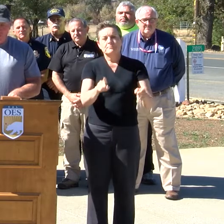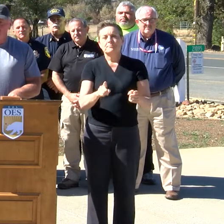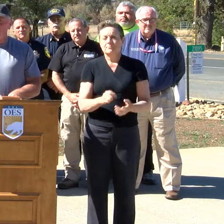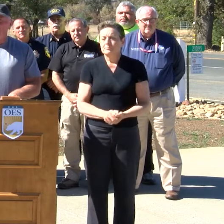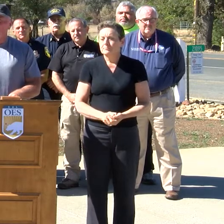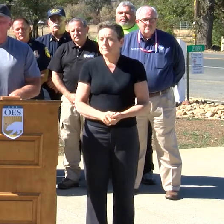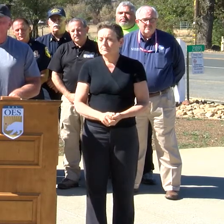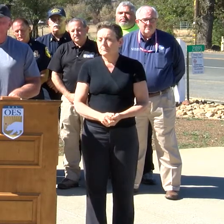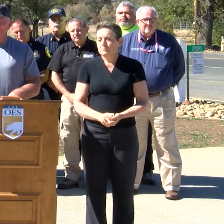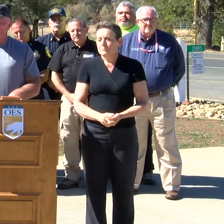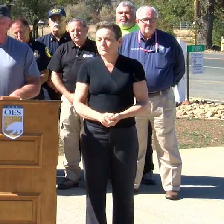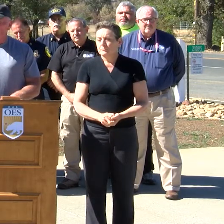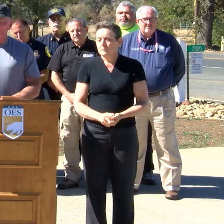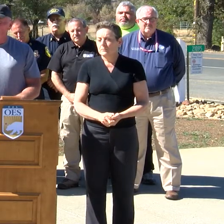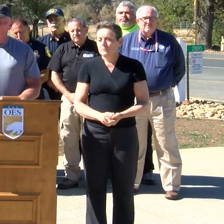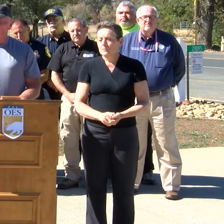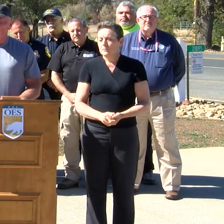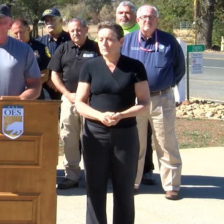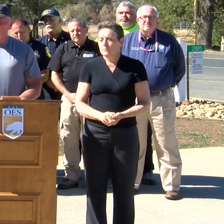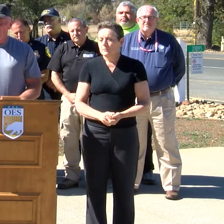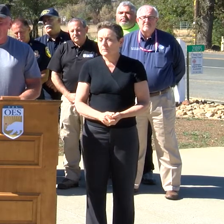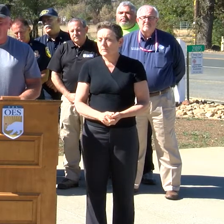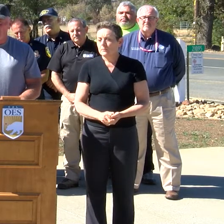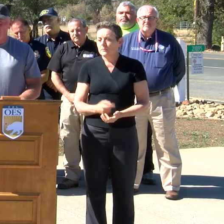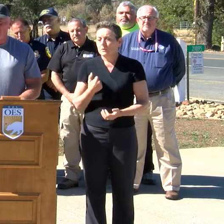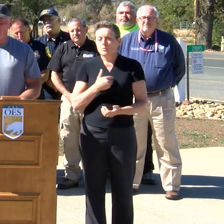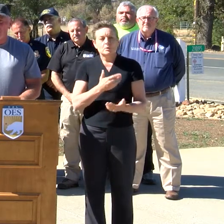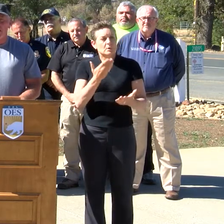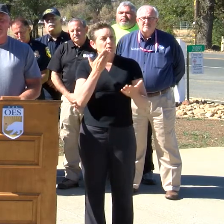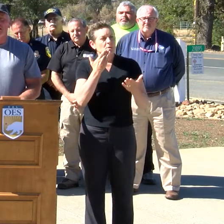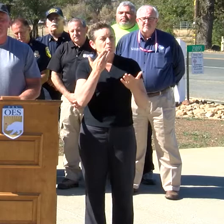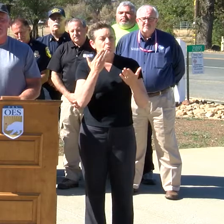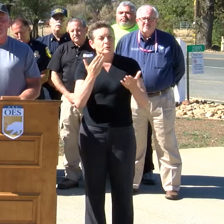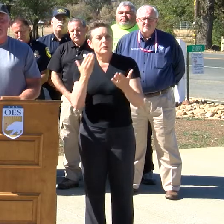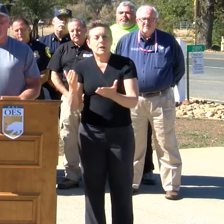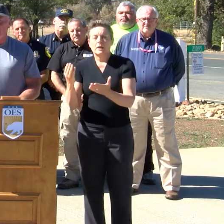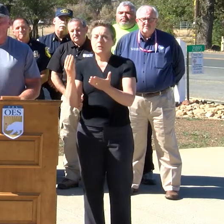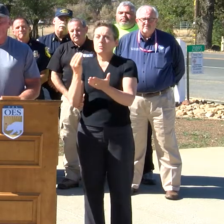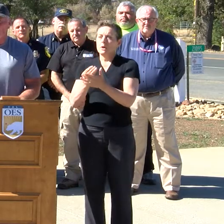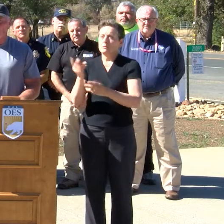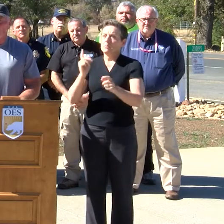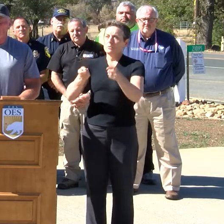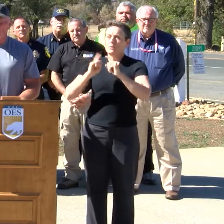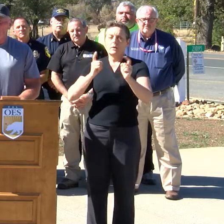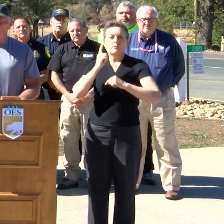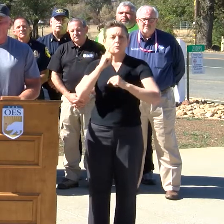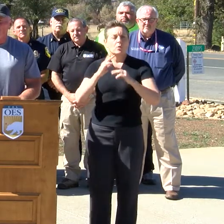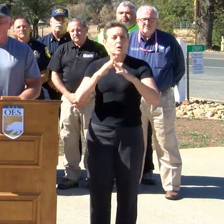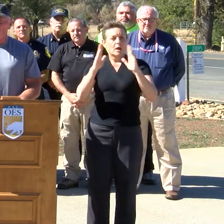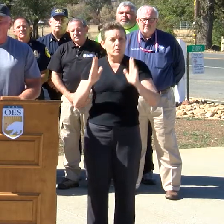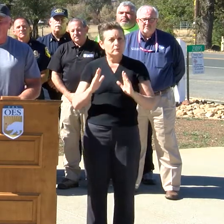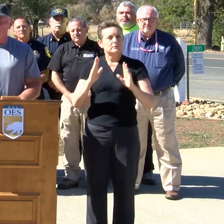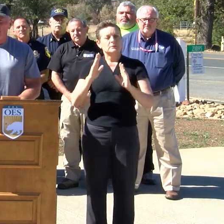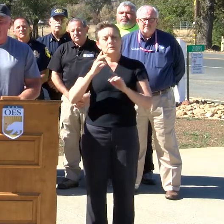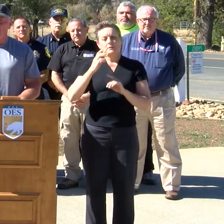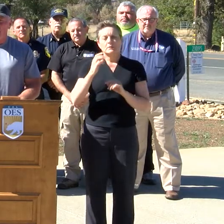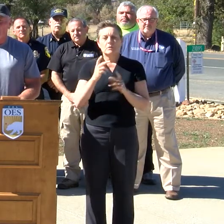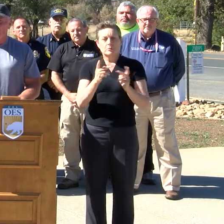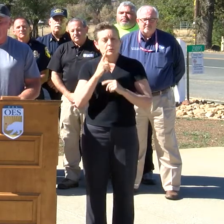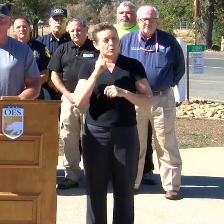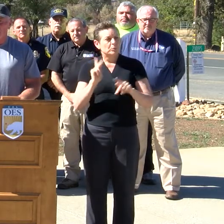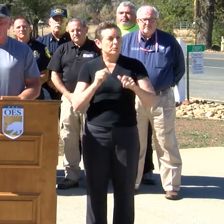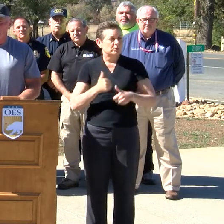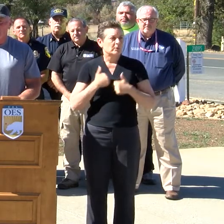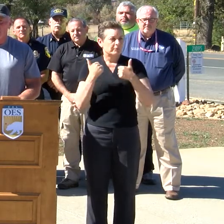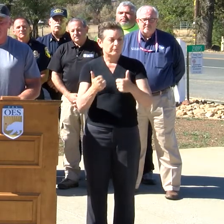We appreciate also the housing efforts, the money that's coming in to make sure that our community members have